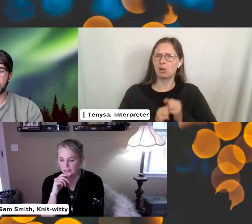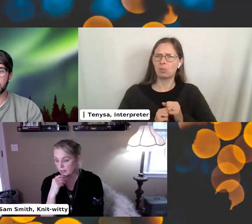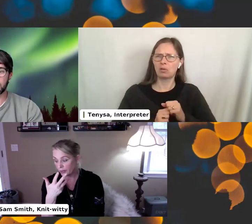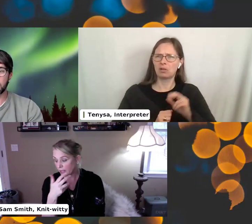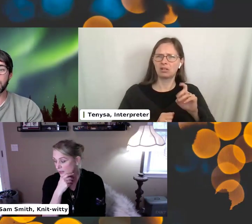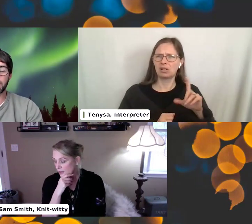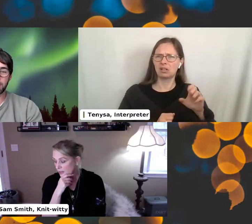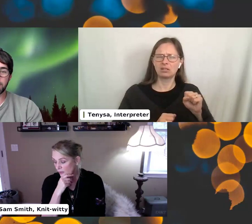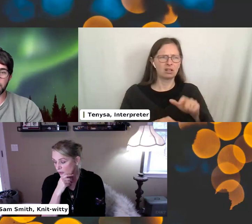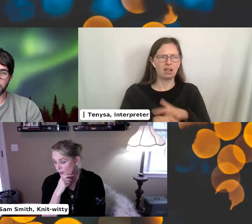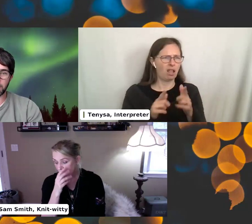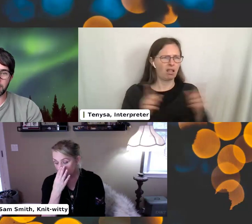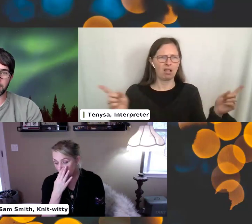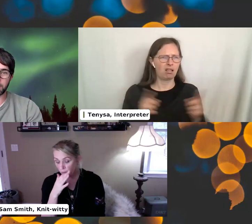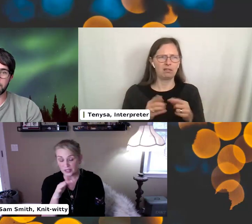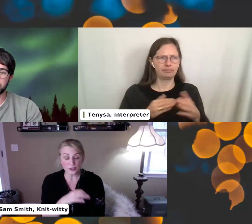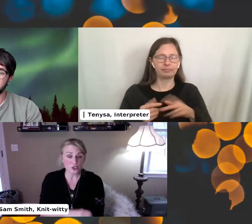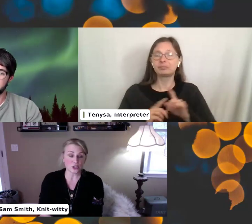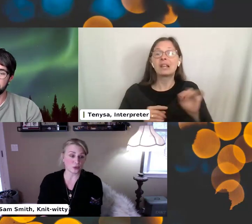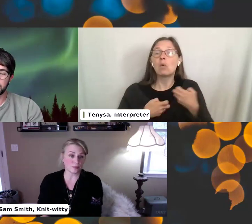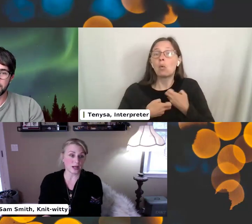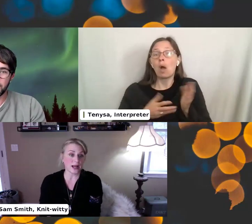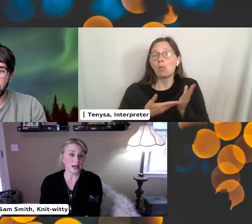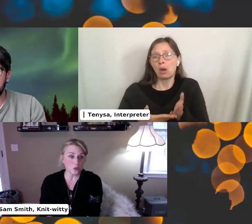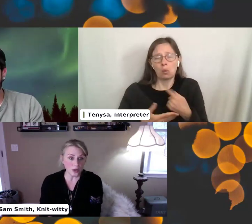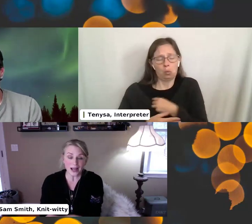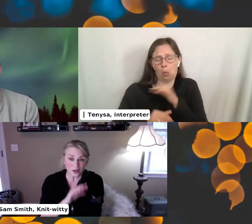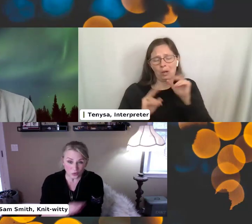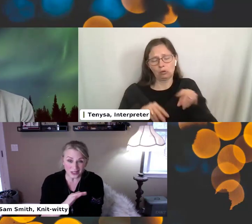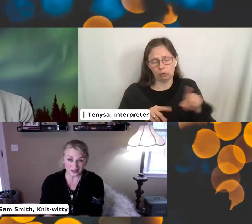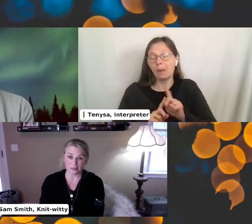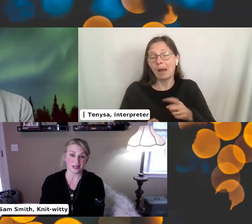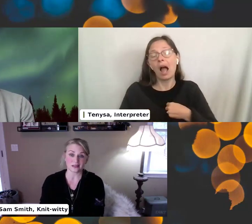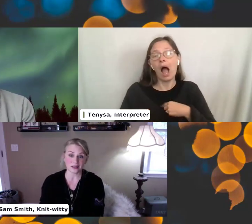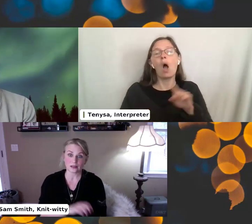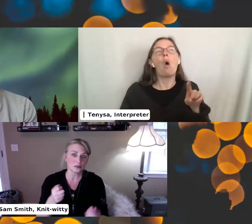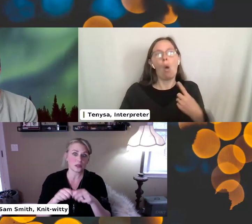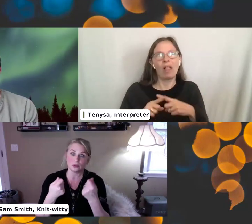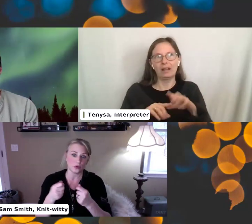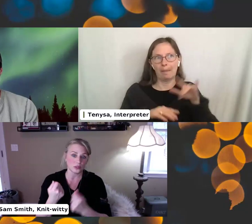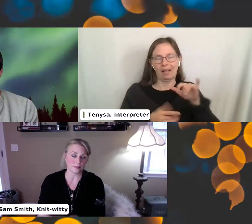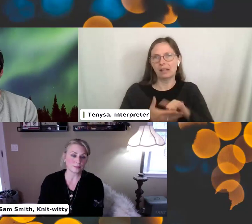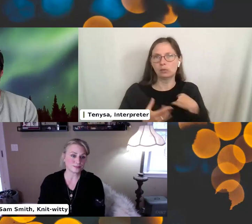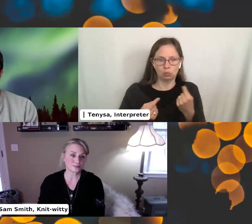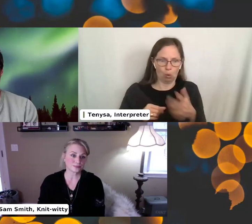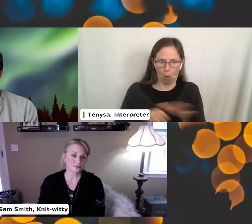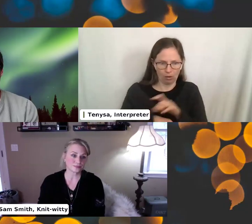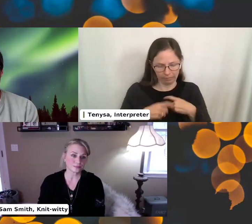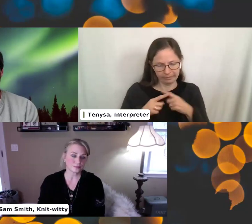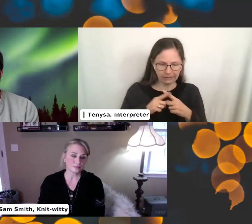I don't think it's a length thing. But if you don't want to bring them, no one's going to judge you. But I only knit on planes. Like, that's what I do the whole time.